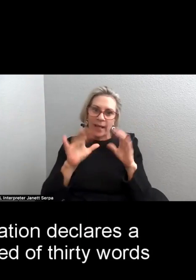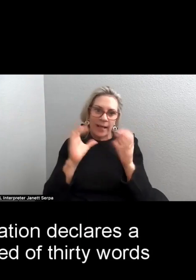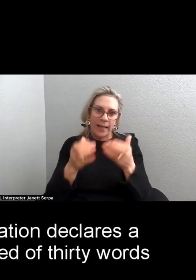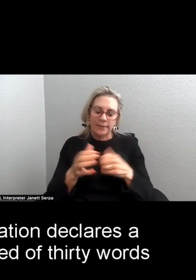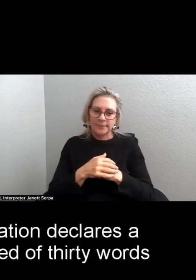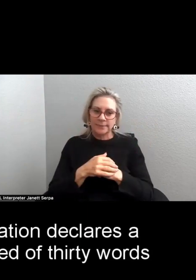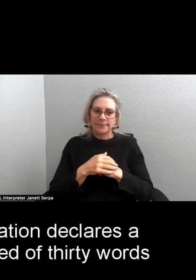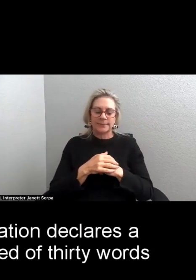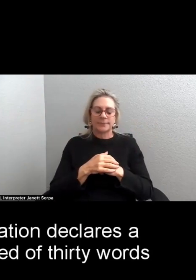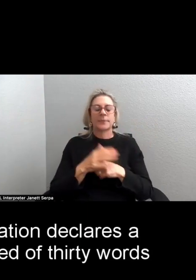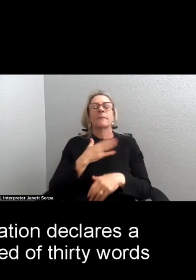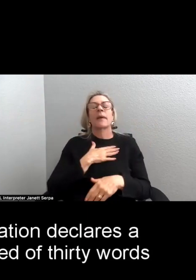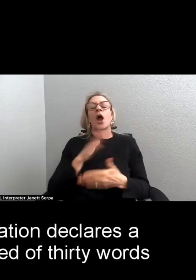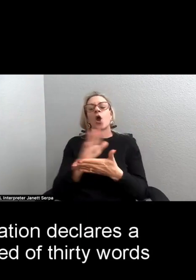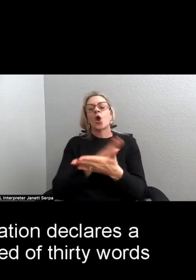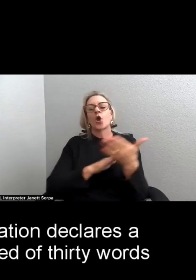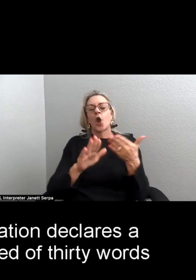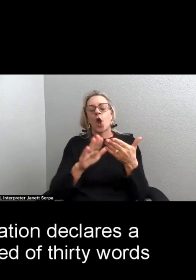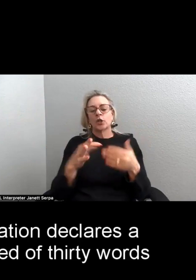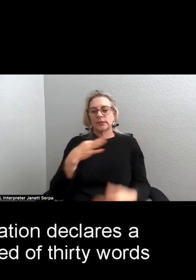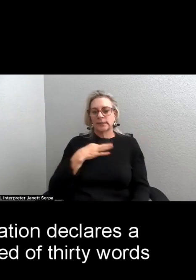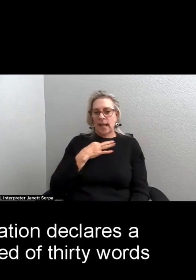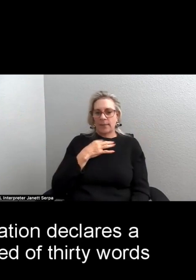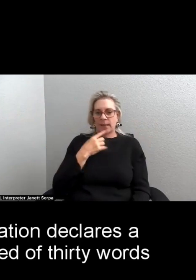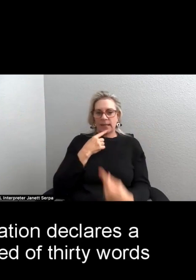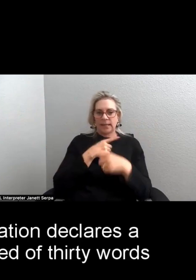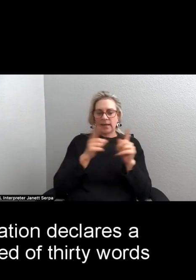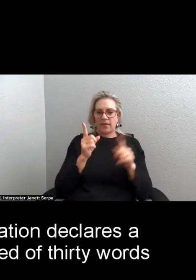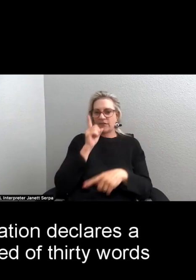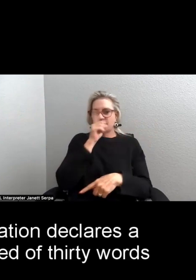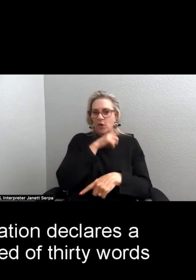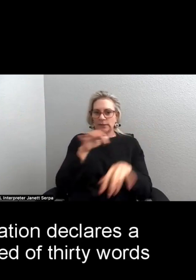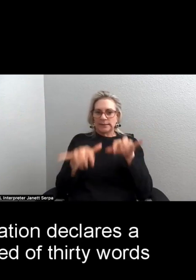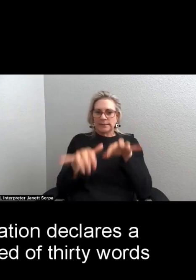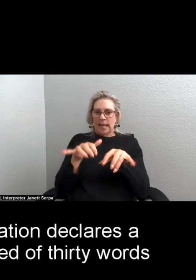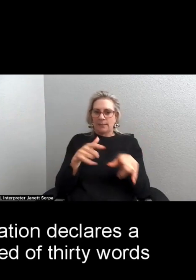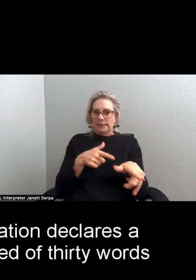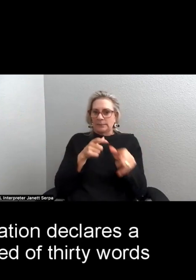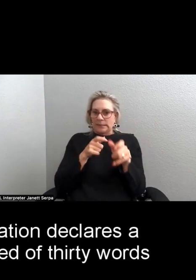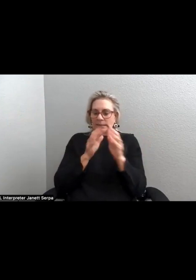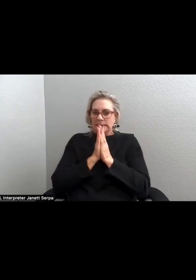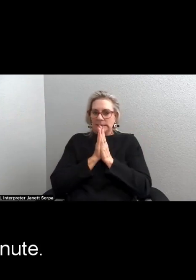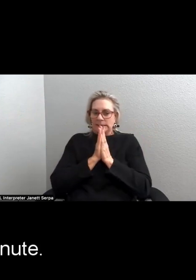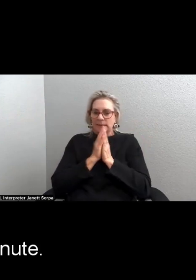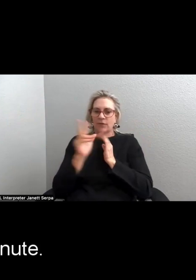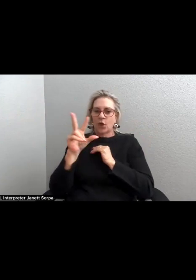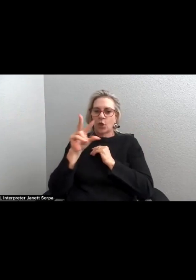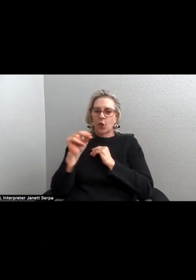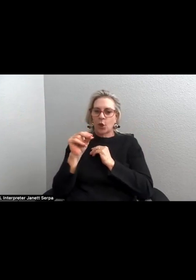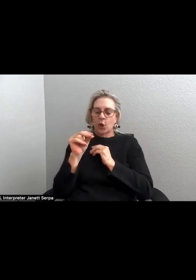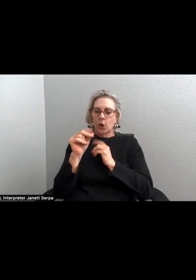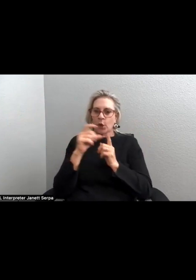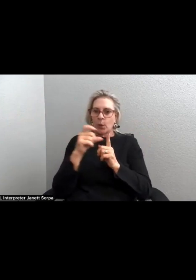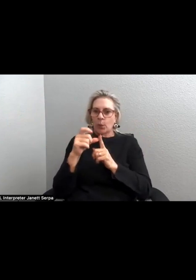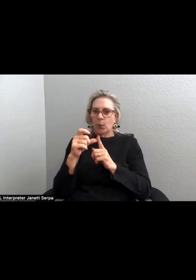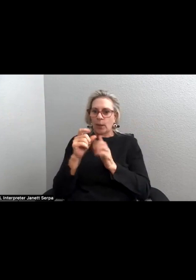My college application declares a falsified typing speed of 30 words per minute.